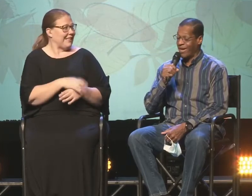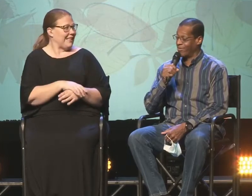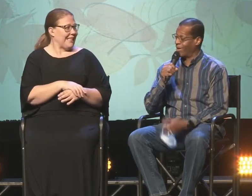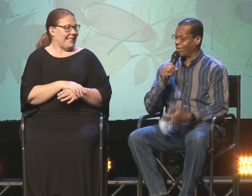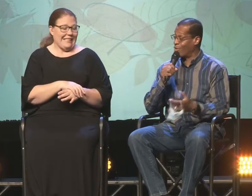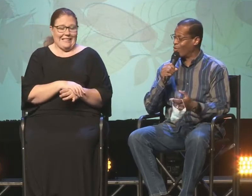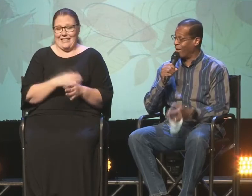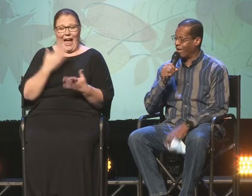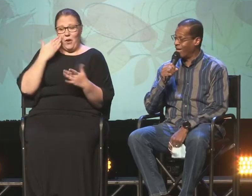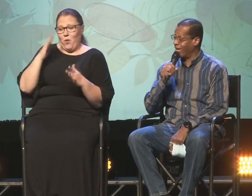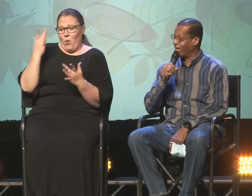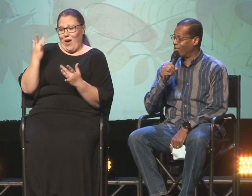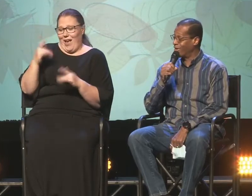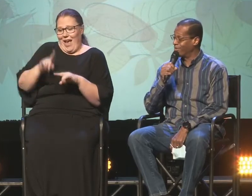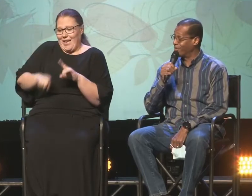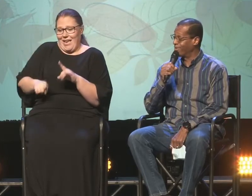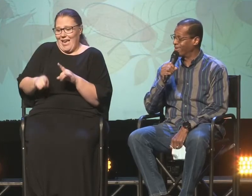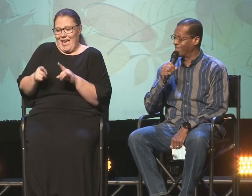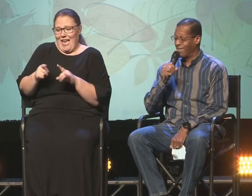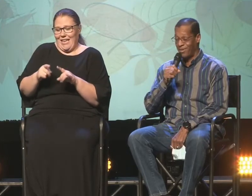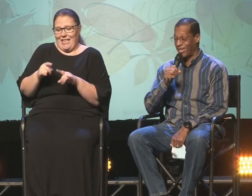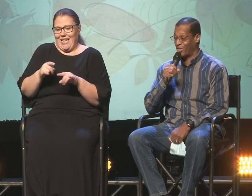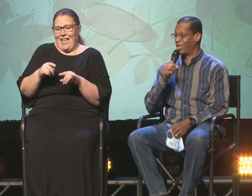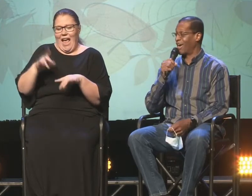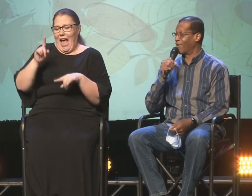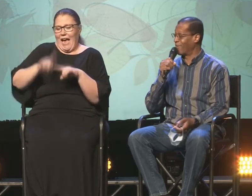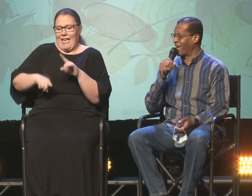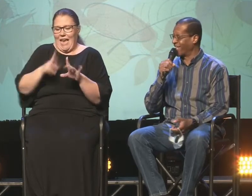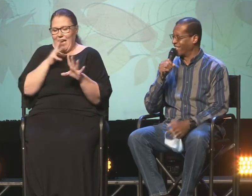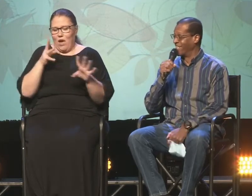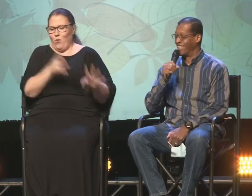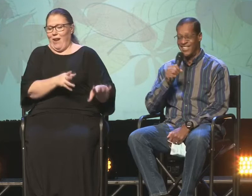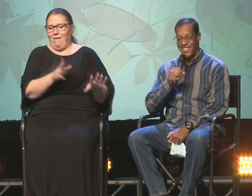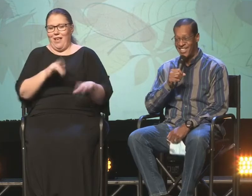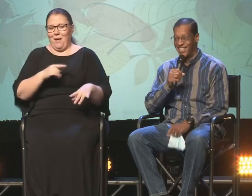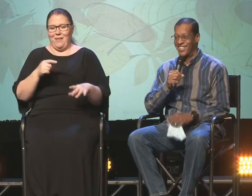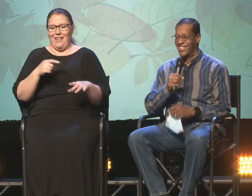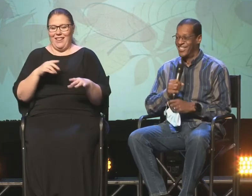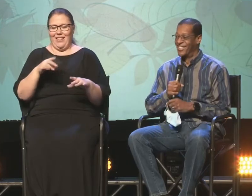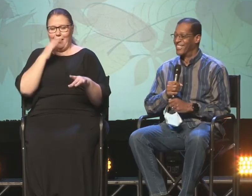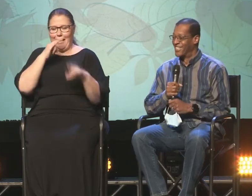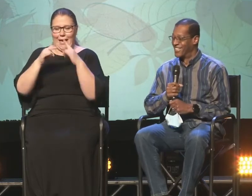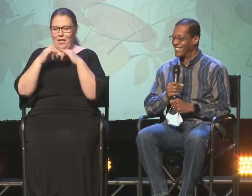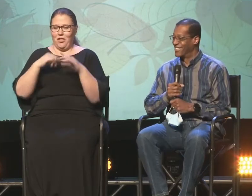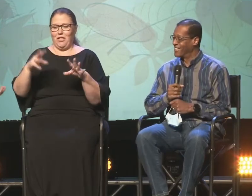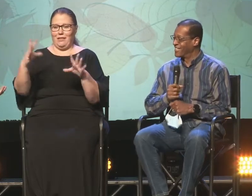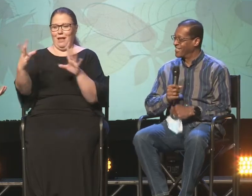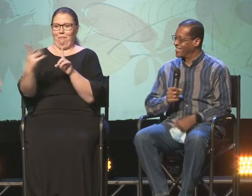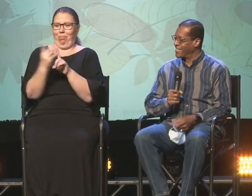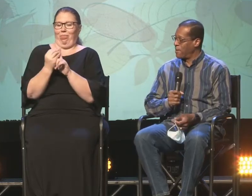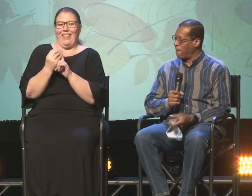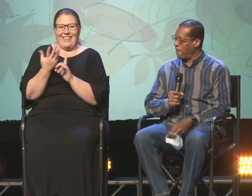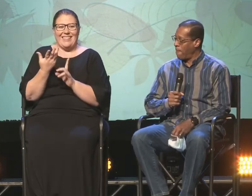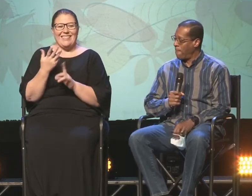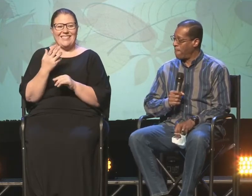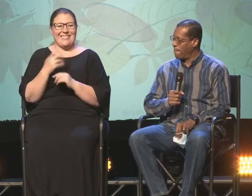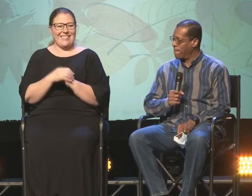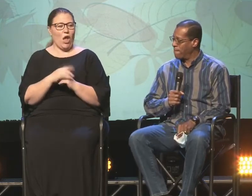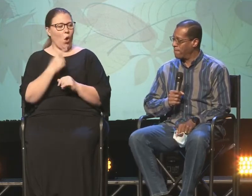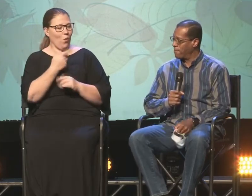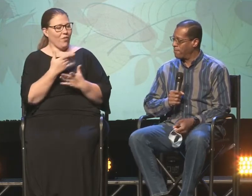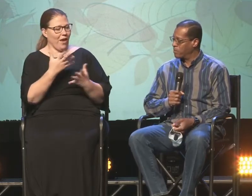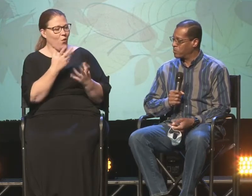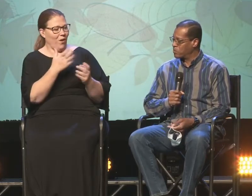know why I can't get rid of them. I'm like a child magnet. Love it. So one thing I just wanted to ask is,